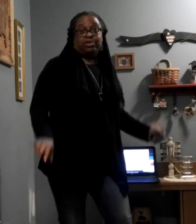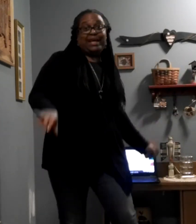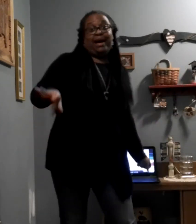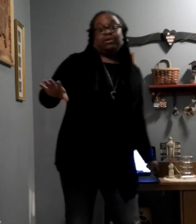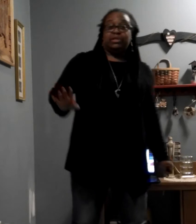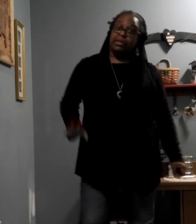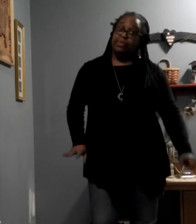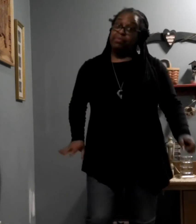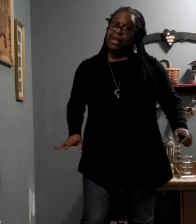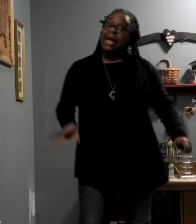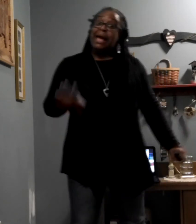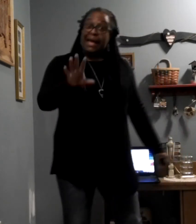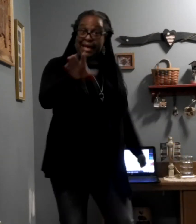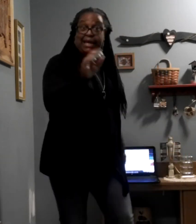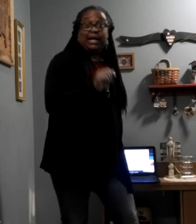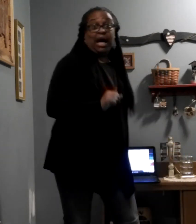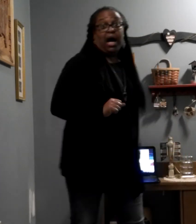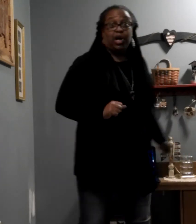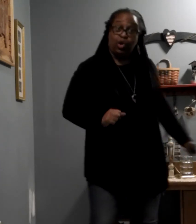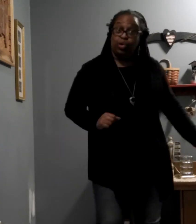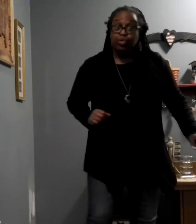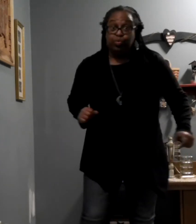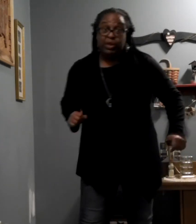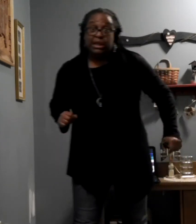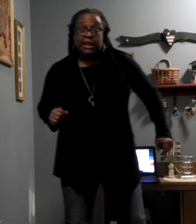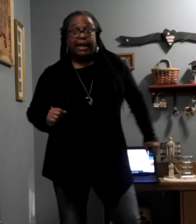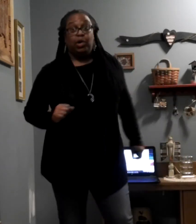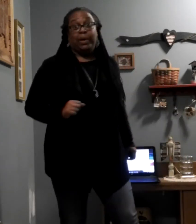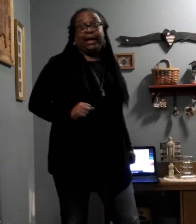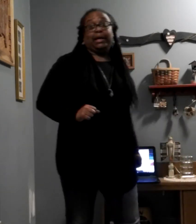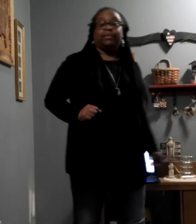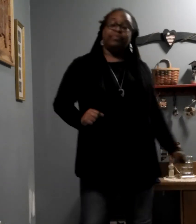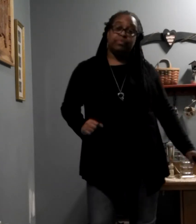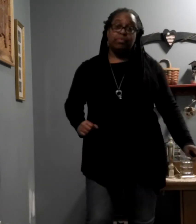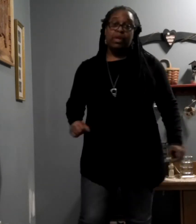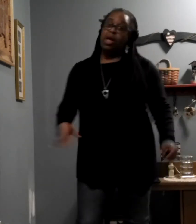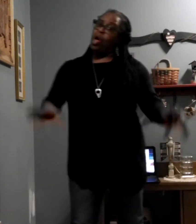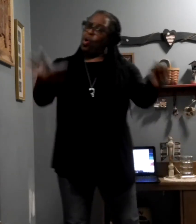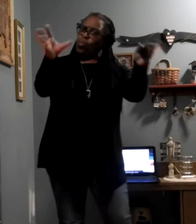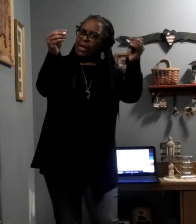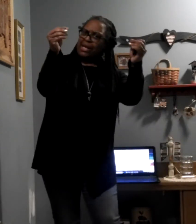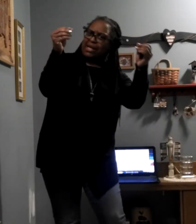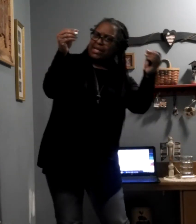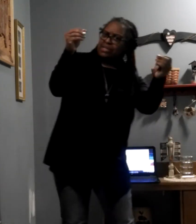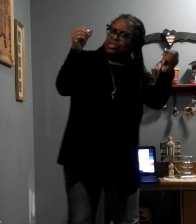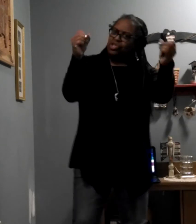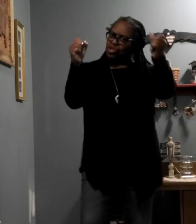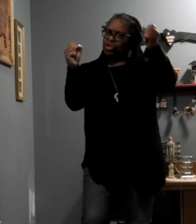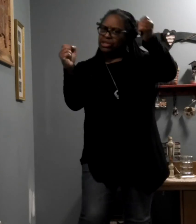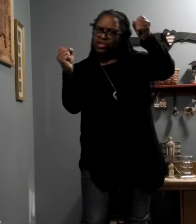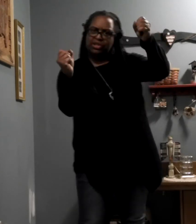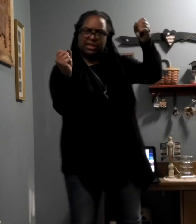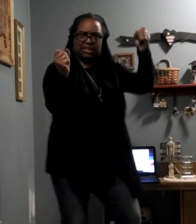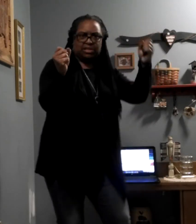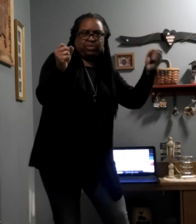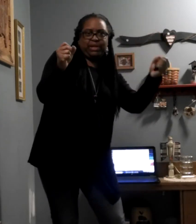doubt. It got cold really quick. Winter sure took its grip.